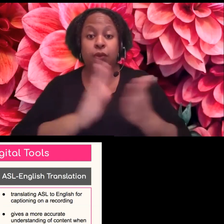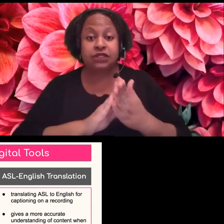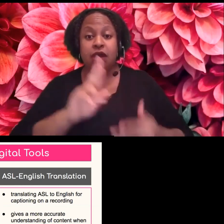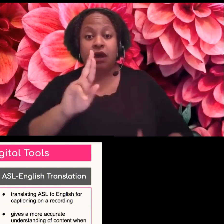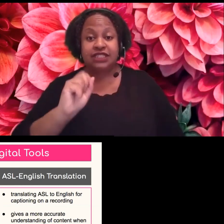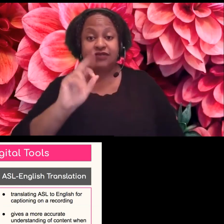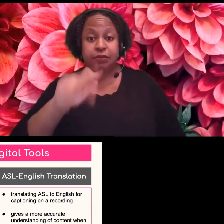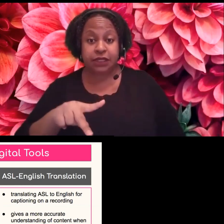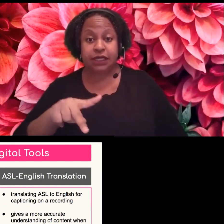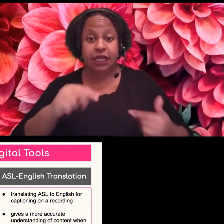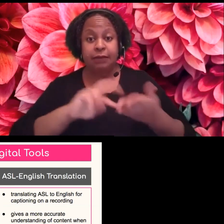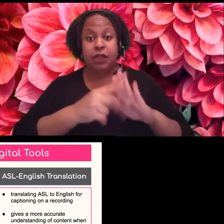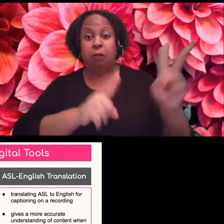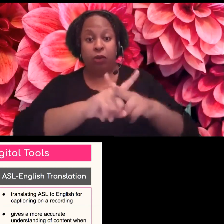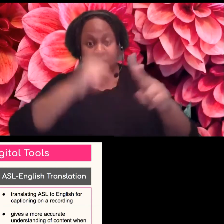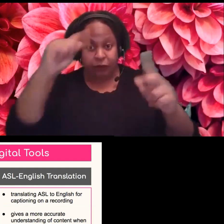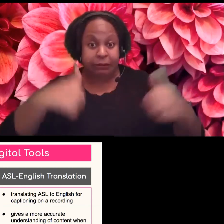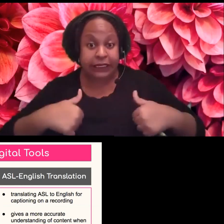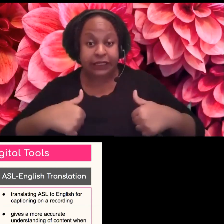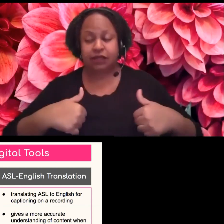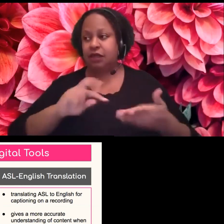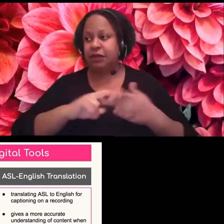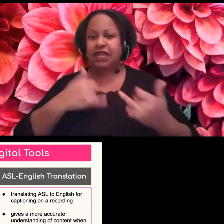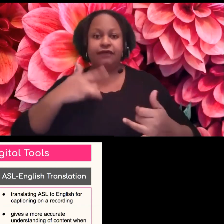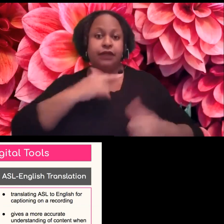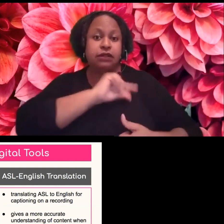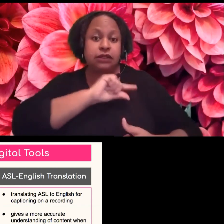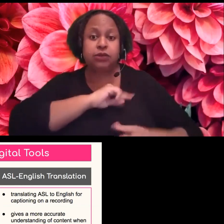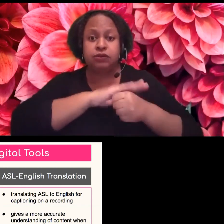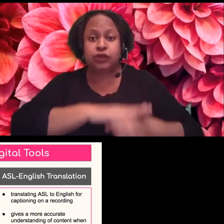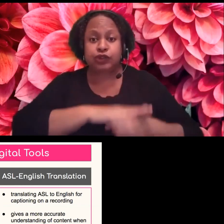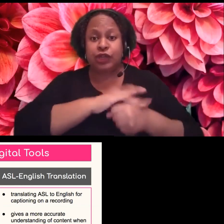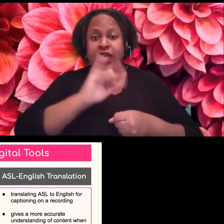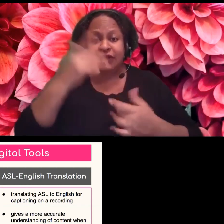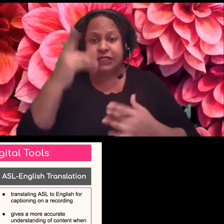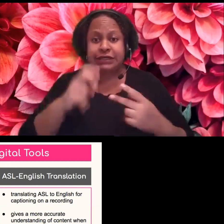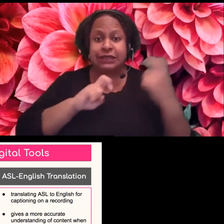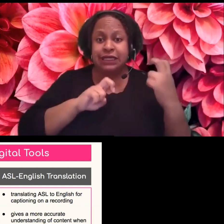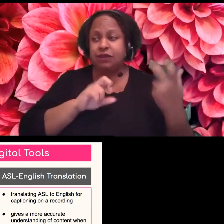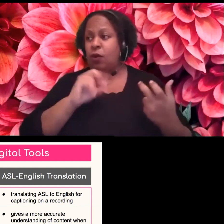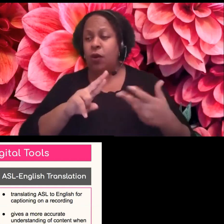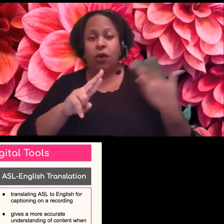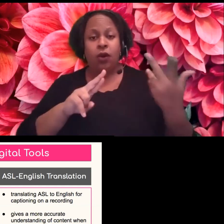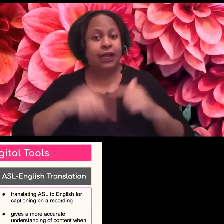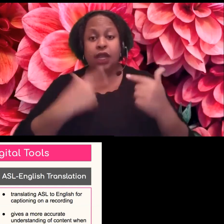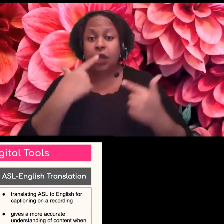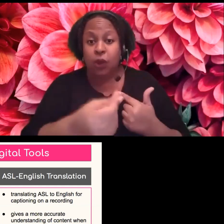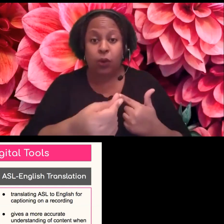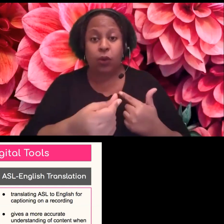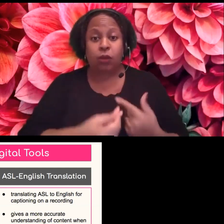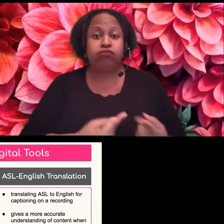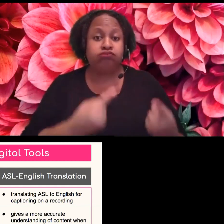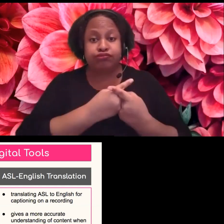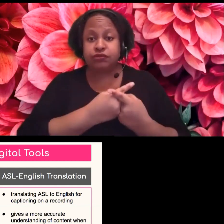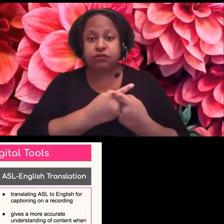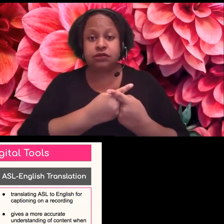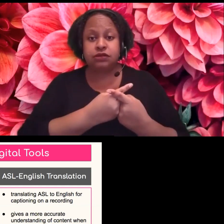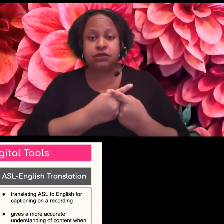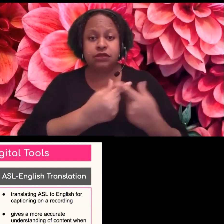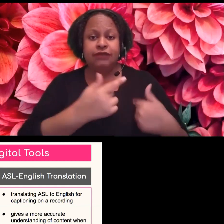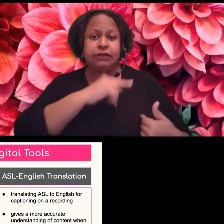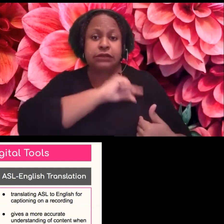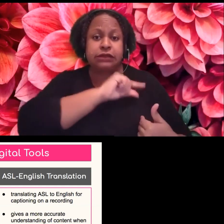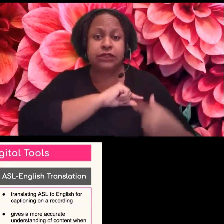it puts pressure on folks if they get sick or they can't end because it can create animosity in the community. Um, so by